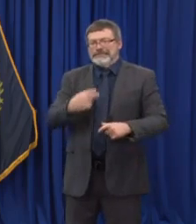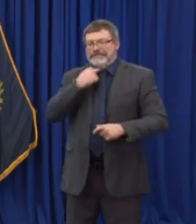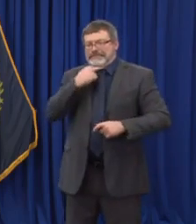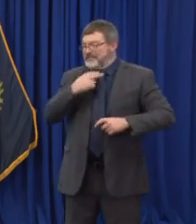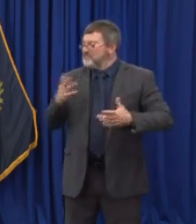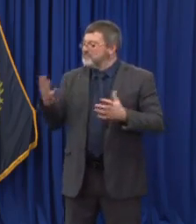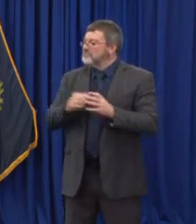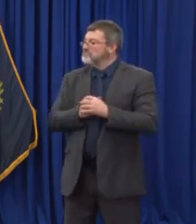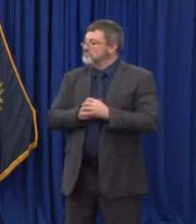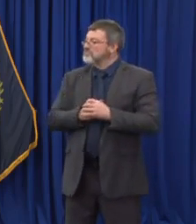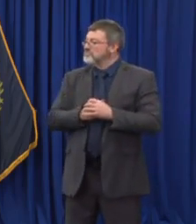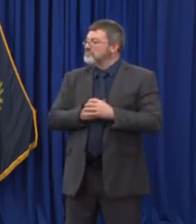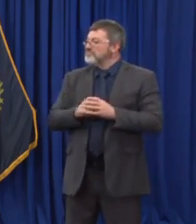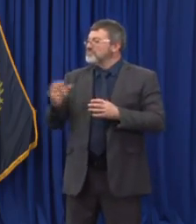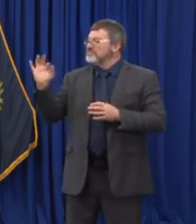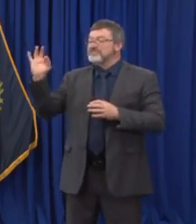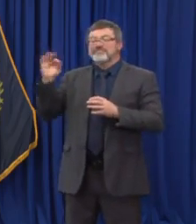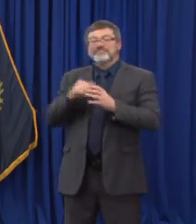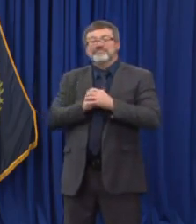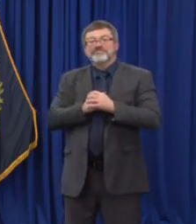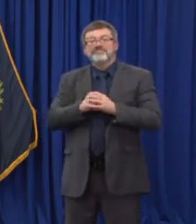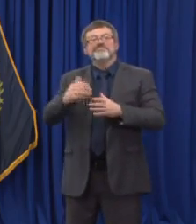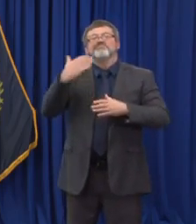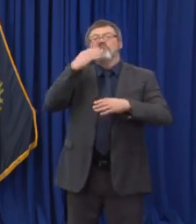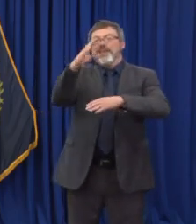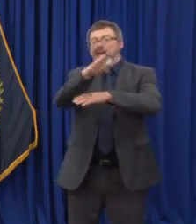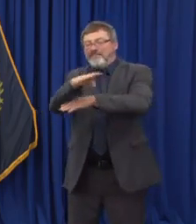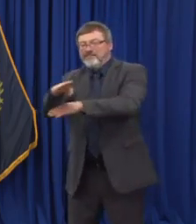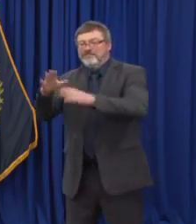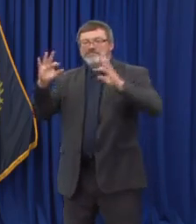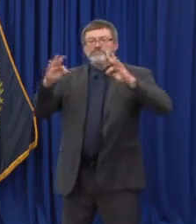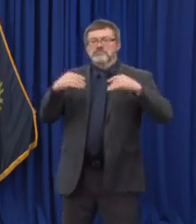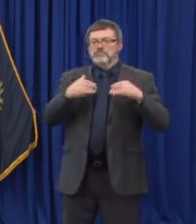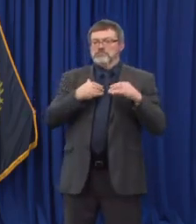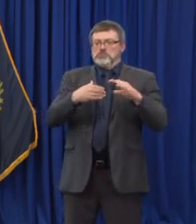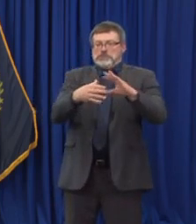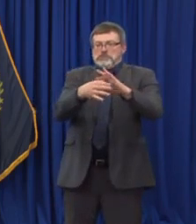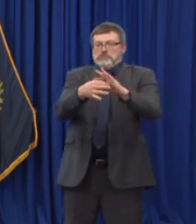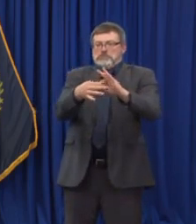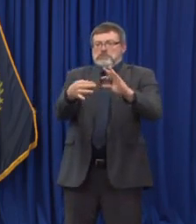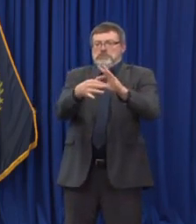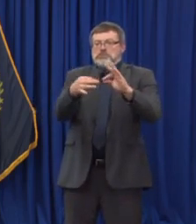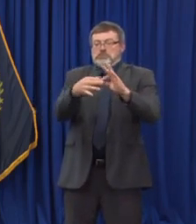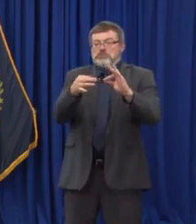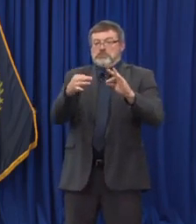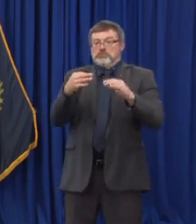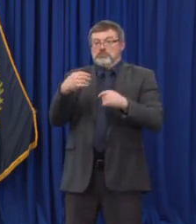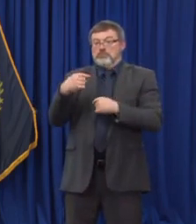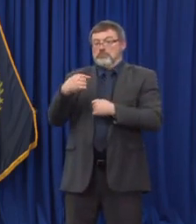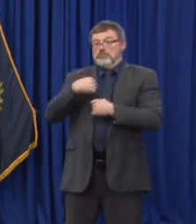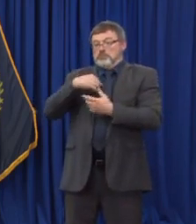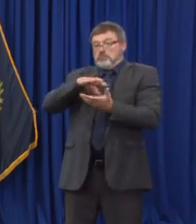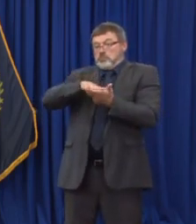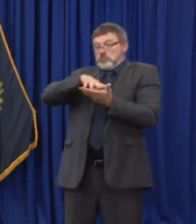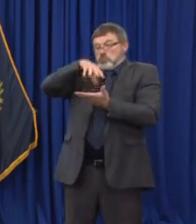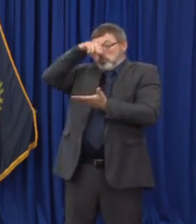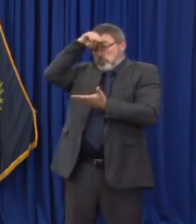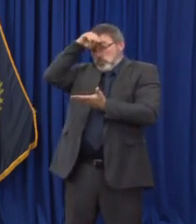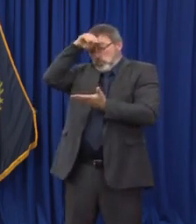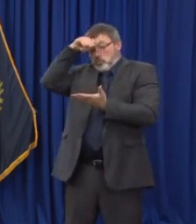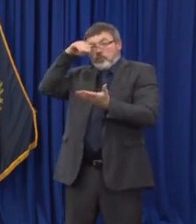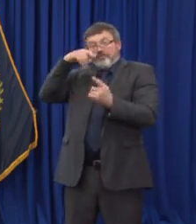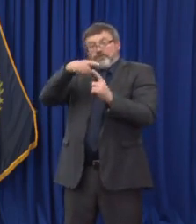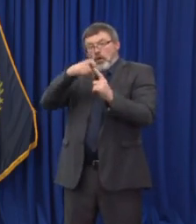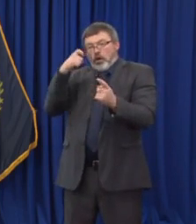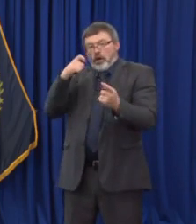Alright, good afternoon everyone. I'm gonna provide an overview of what we've learned to date around contact tracing in New Hampshire. Since March we've